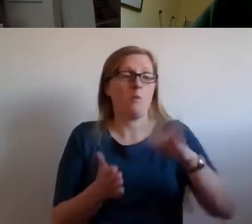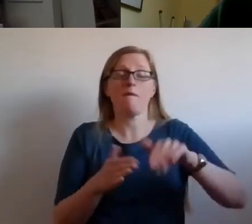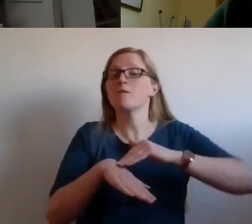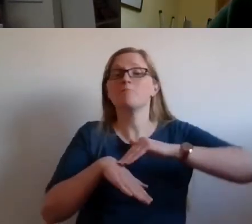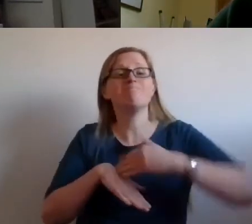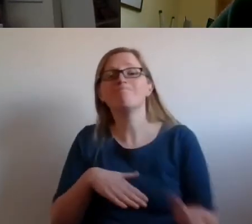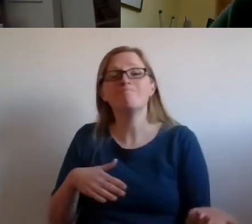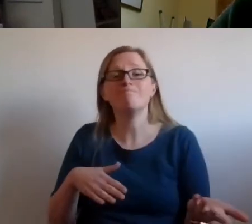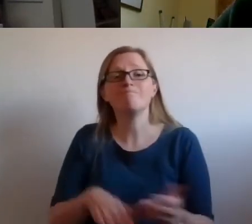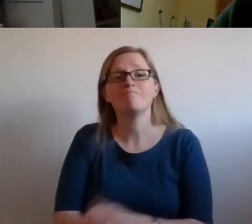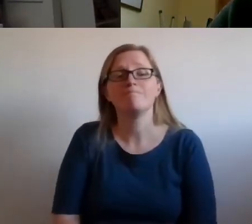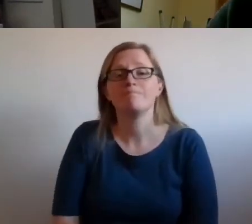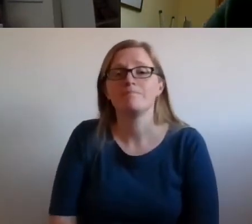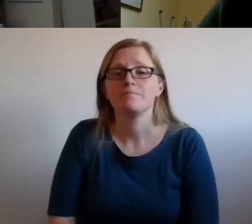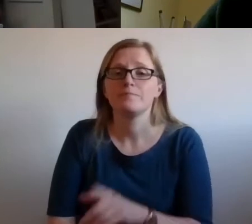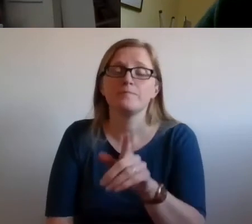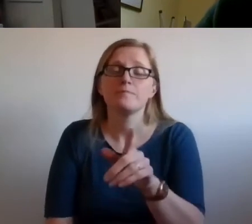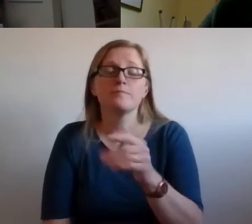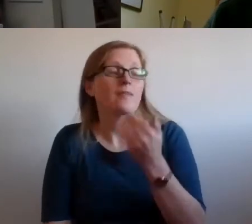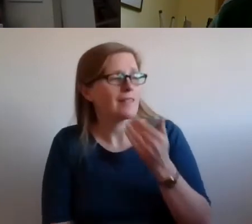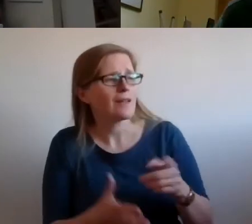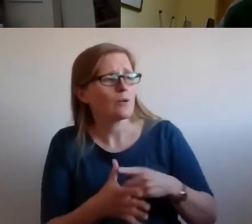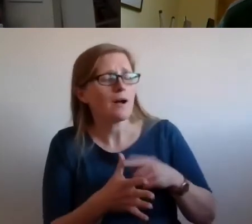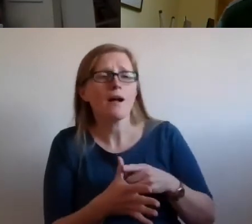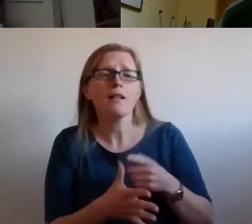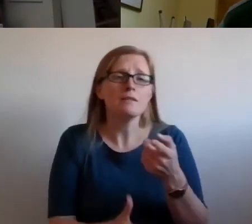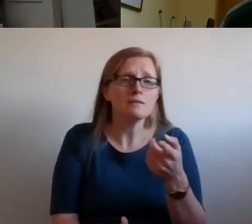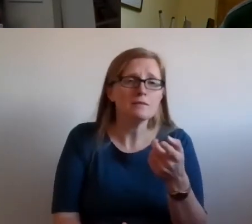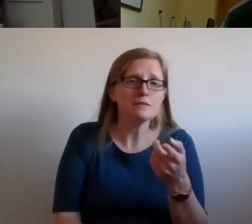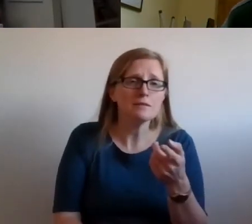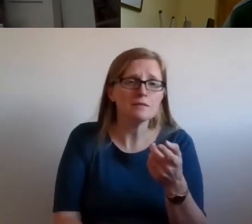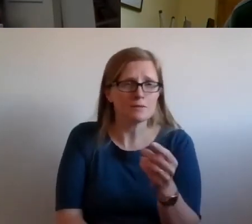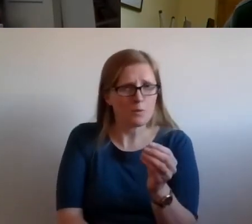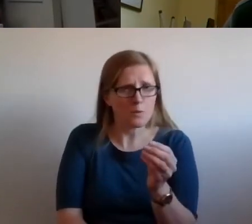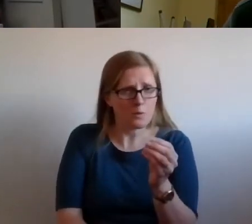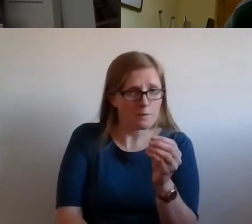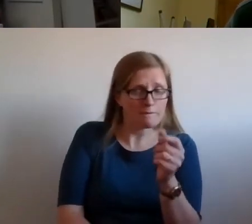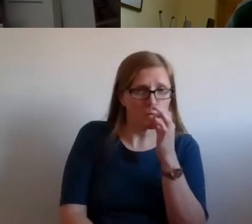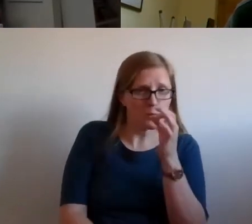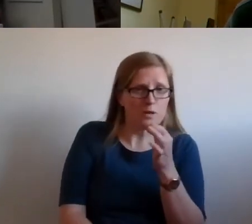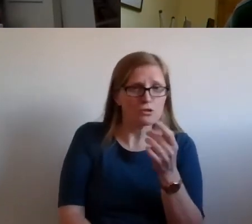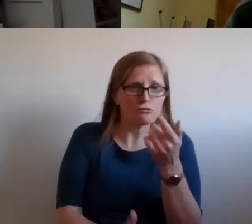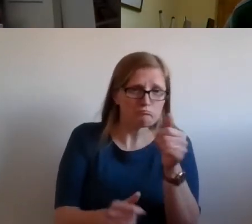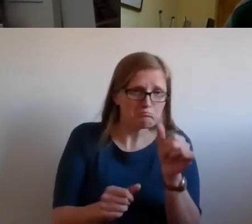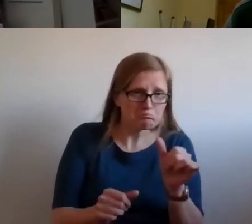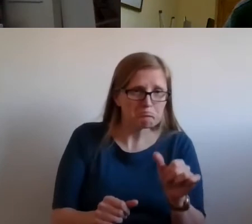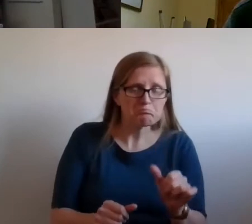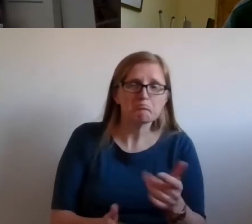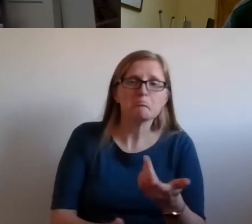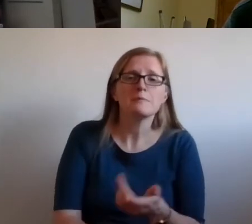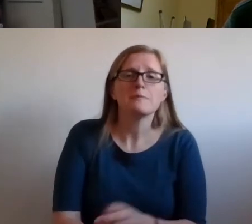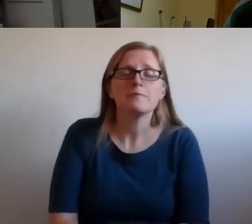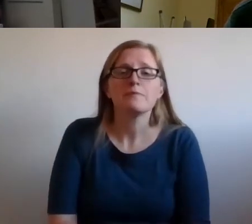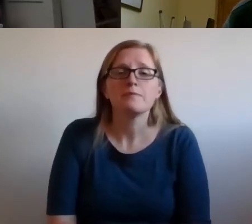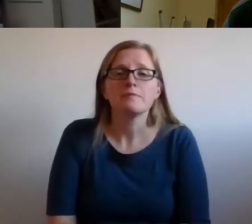Thank you very much, Alan. So that leads into, there's a couple of questions that are, I think lead on quite nicely